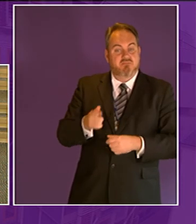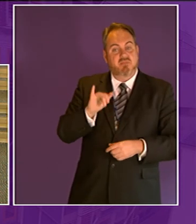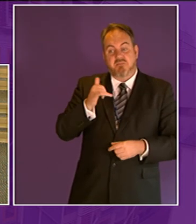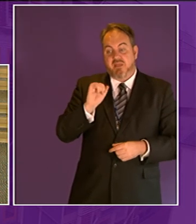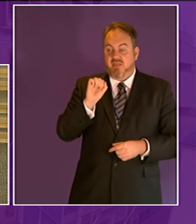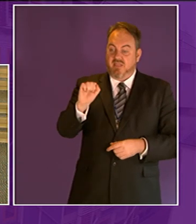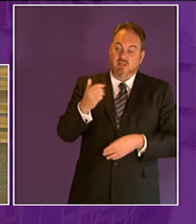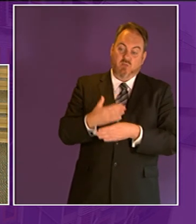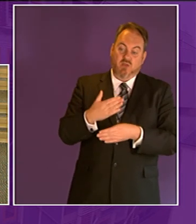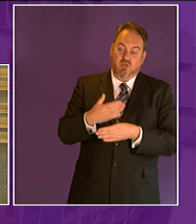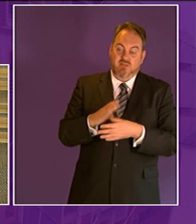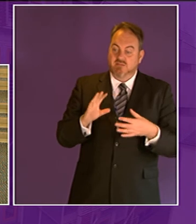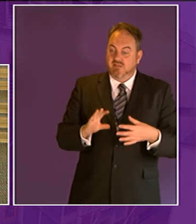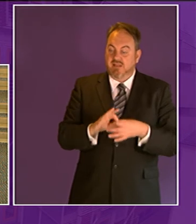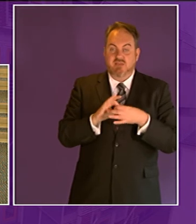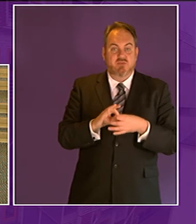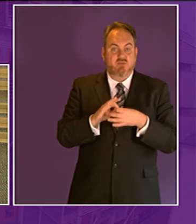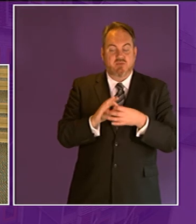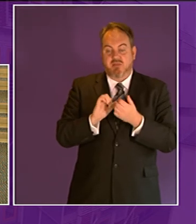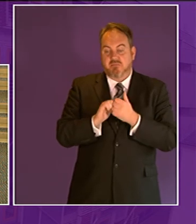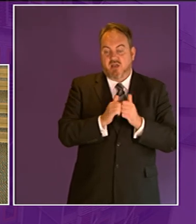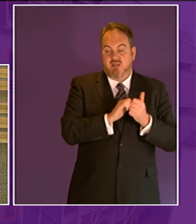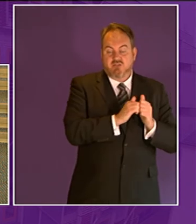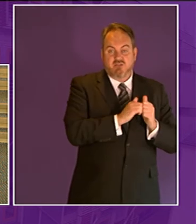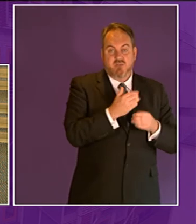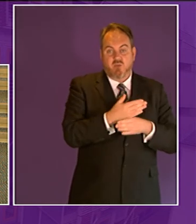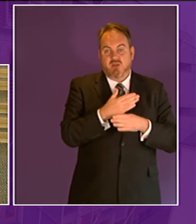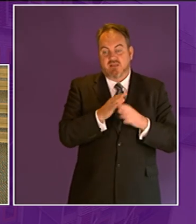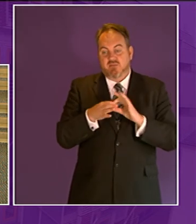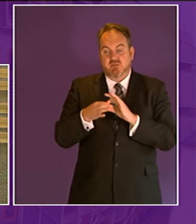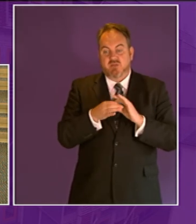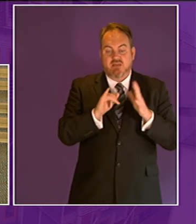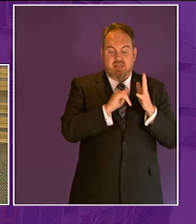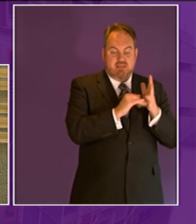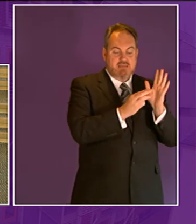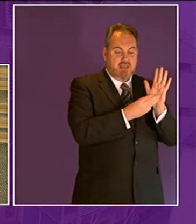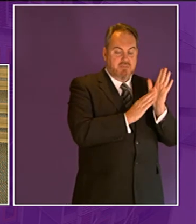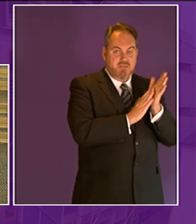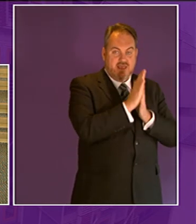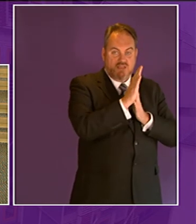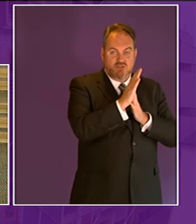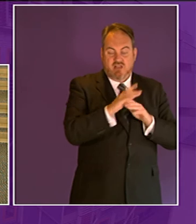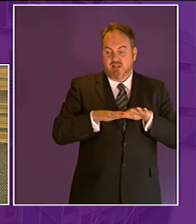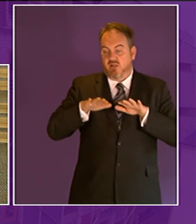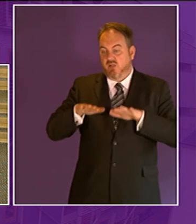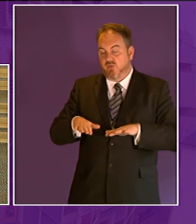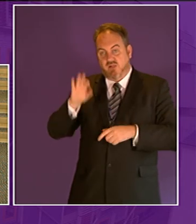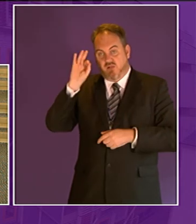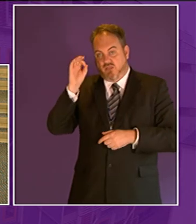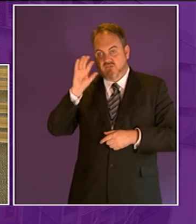depends upon as i said those partnership approaches between snh and specific local authorities and what we always have to balance